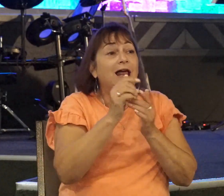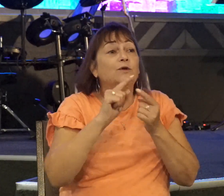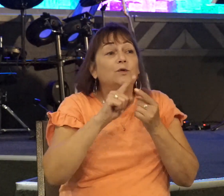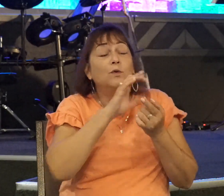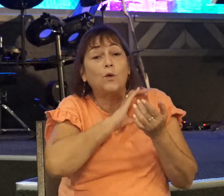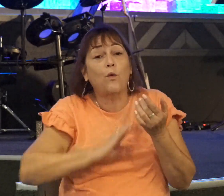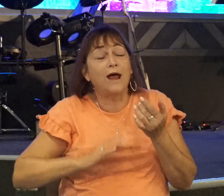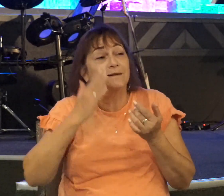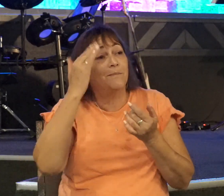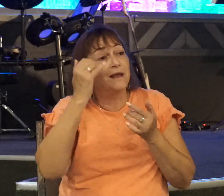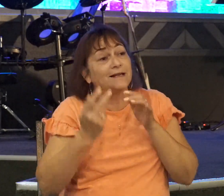wrote.